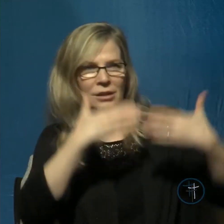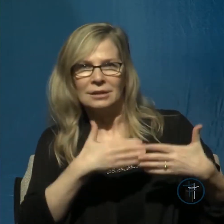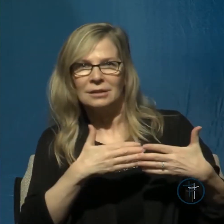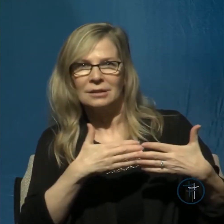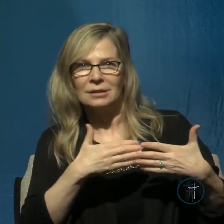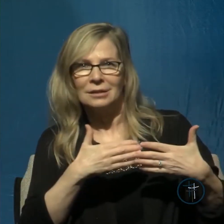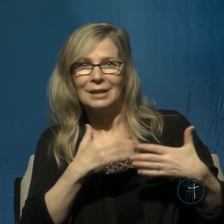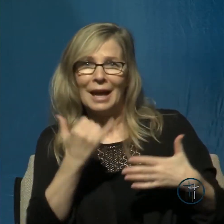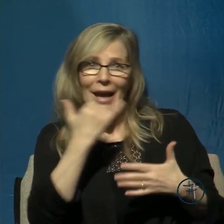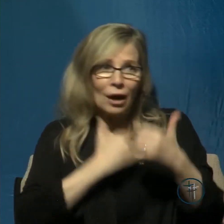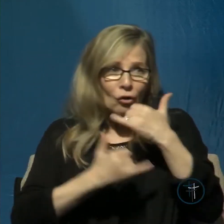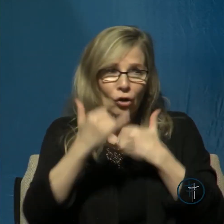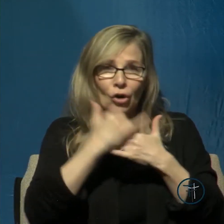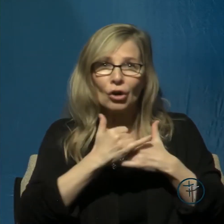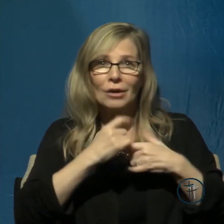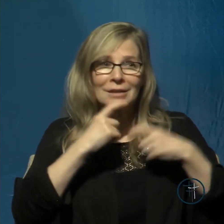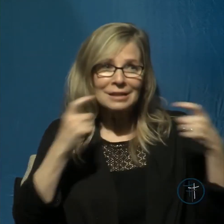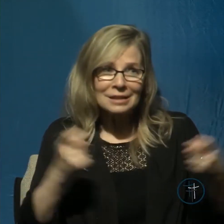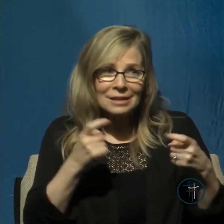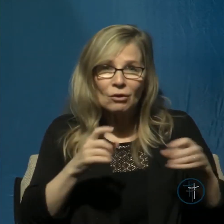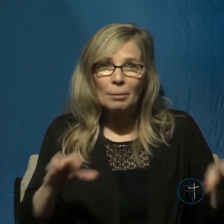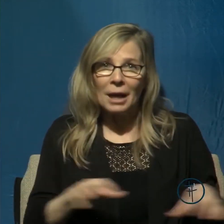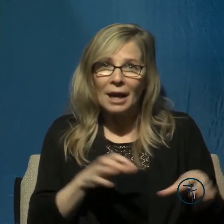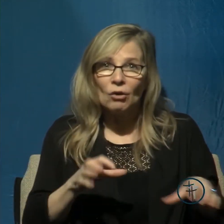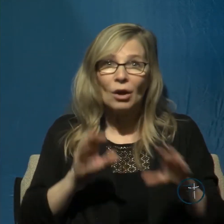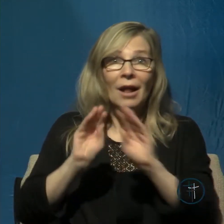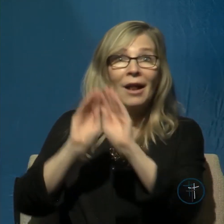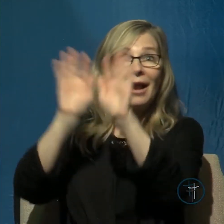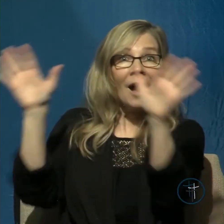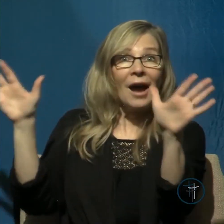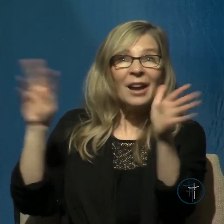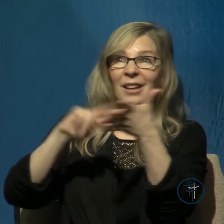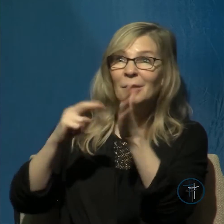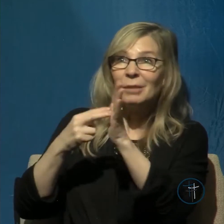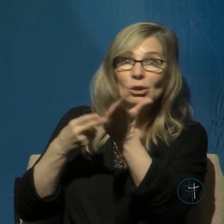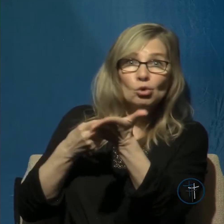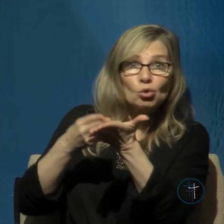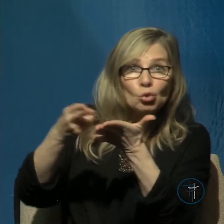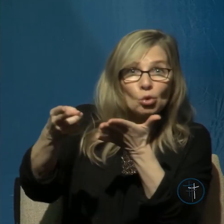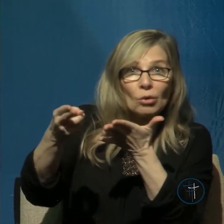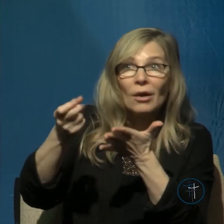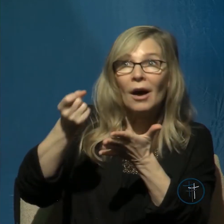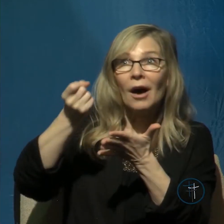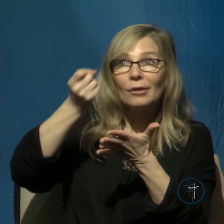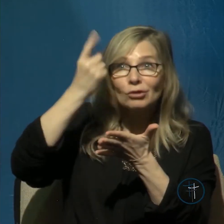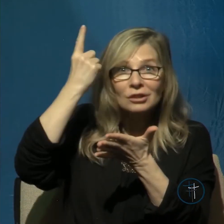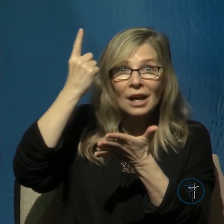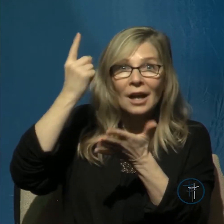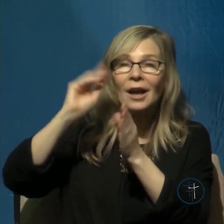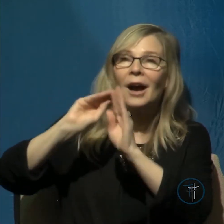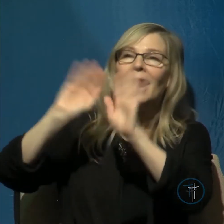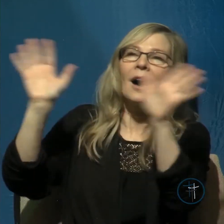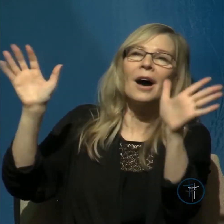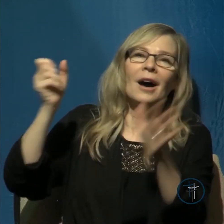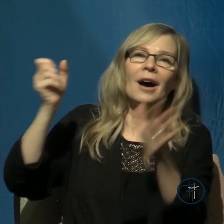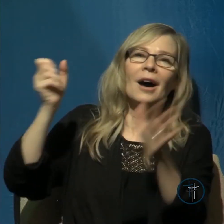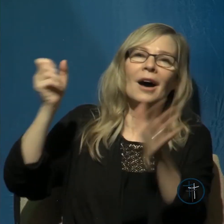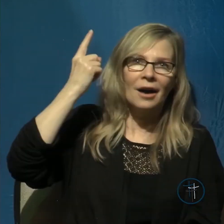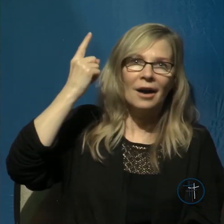In other words, light speaks of truth, of understanding, of illumination. And that's why we read in the New Testament that